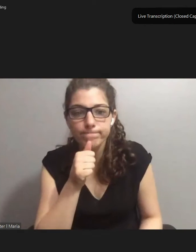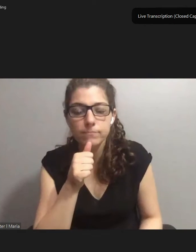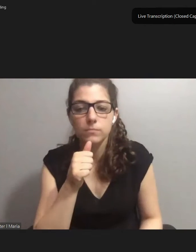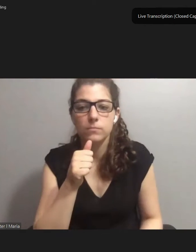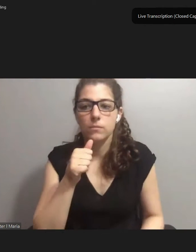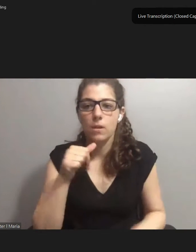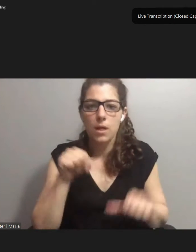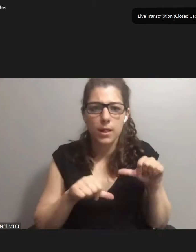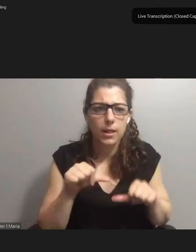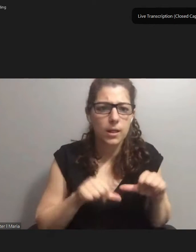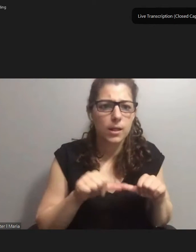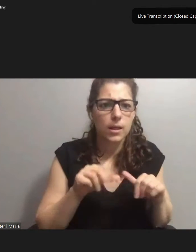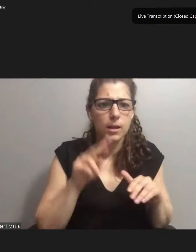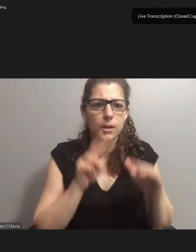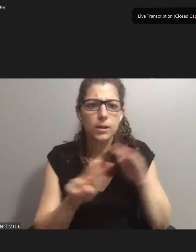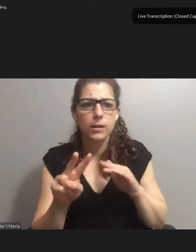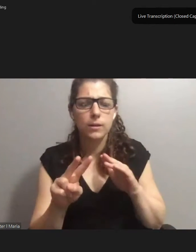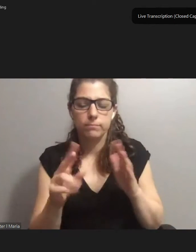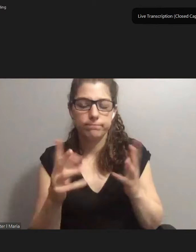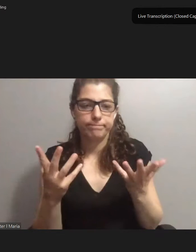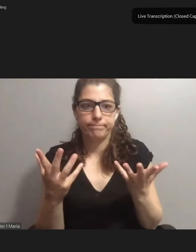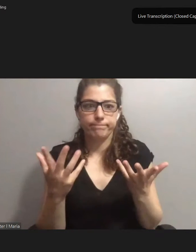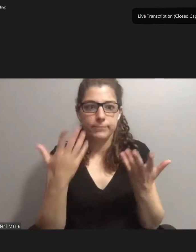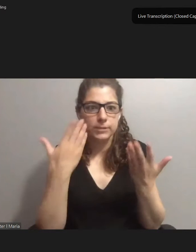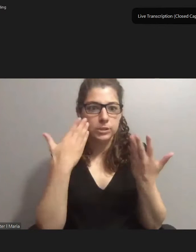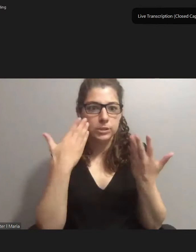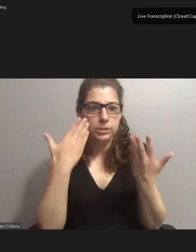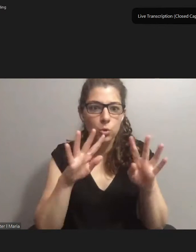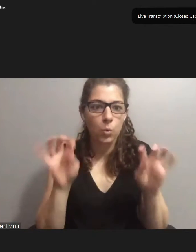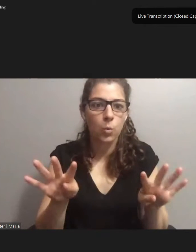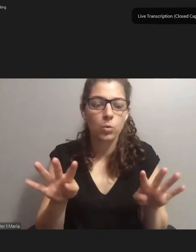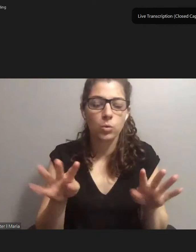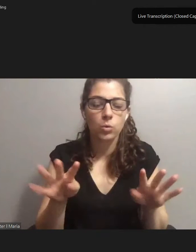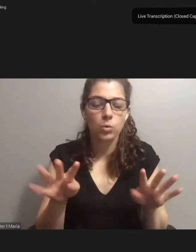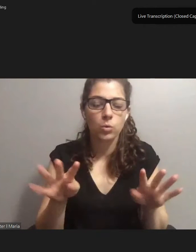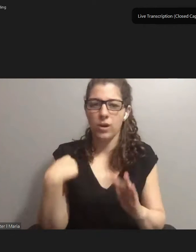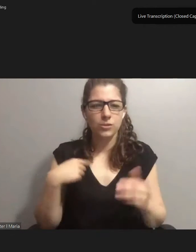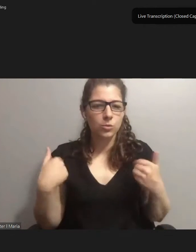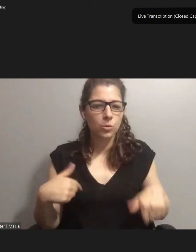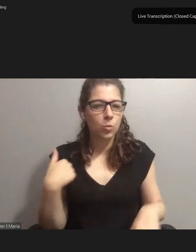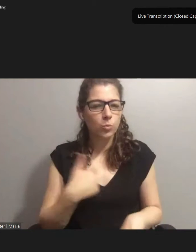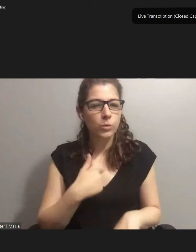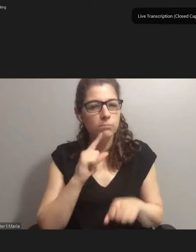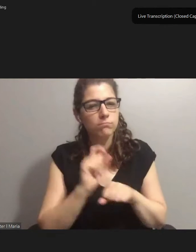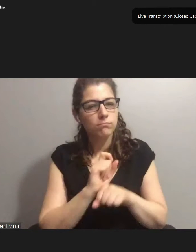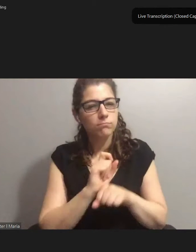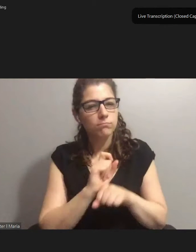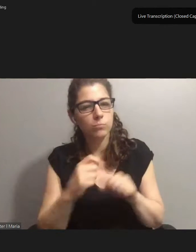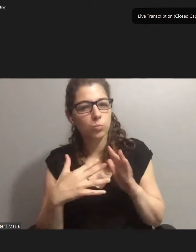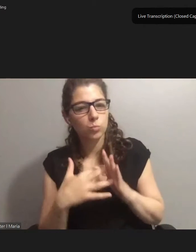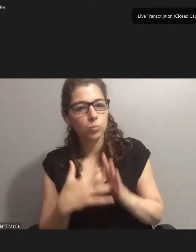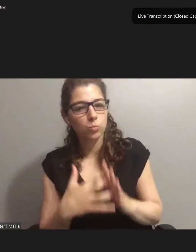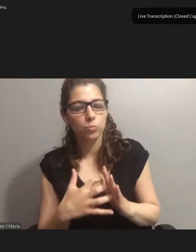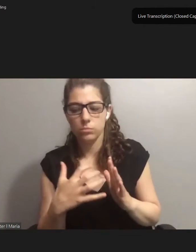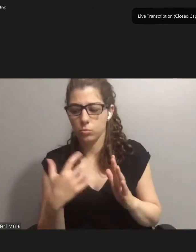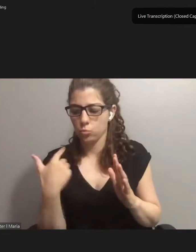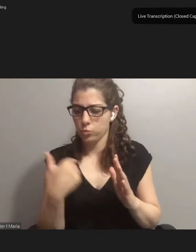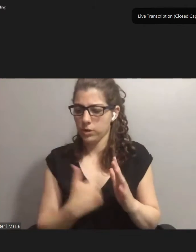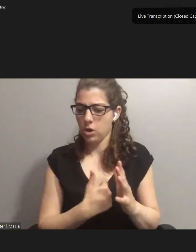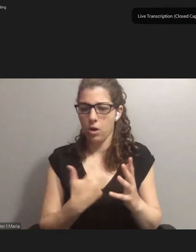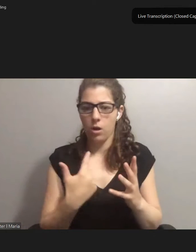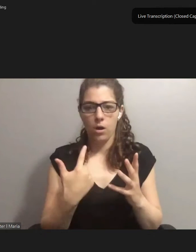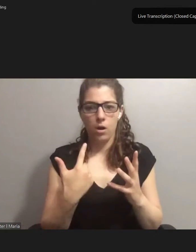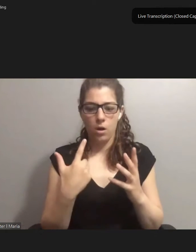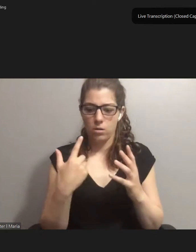and showed us how fragile we are and that we are on a constant battle against the